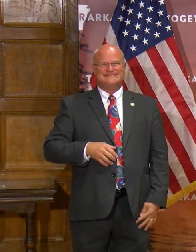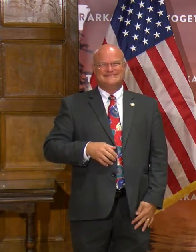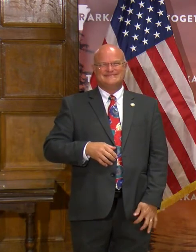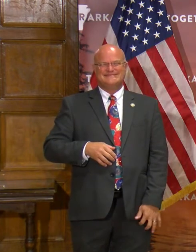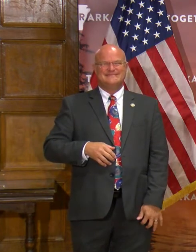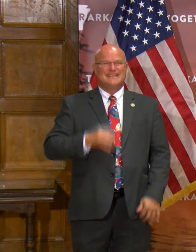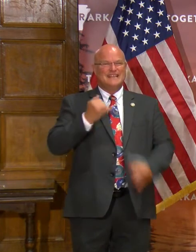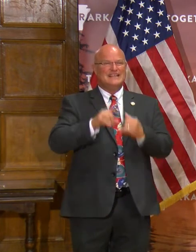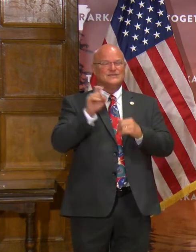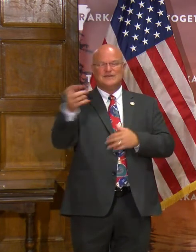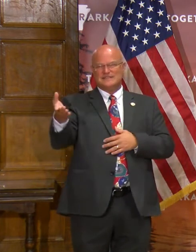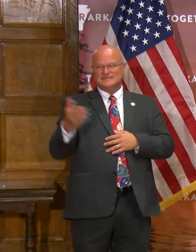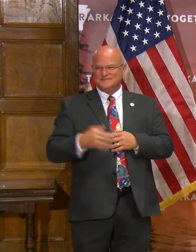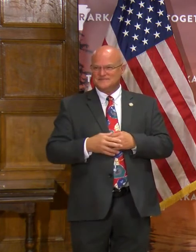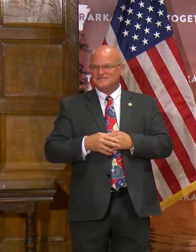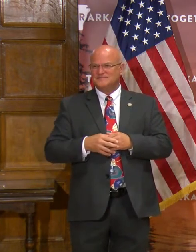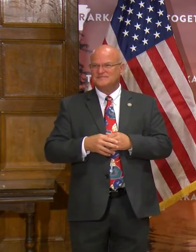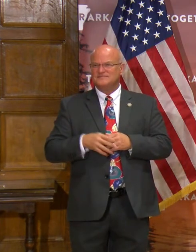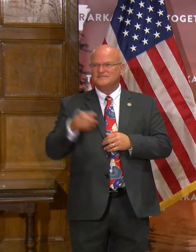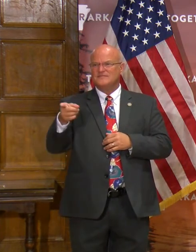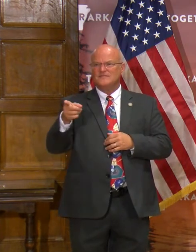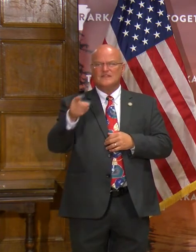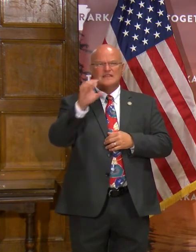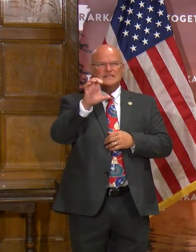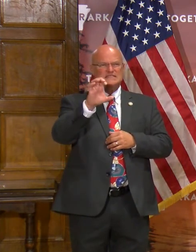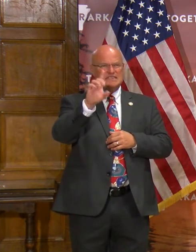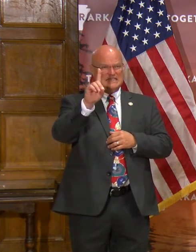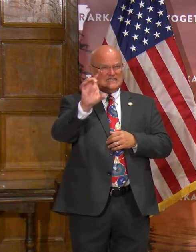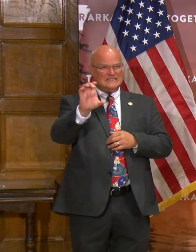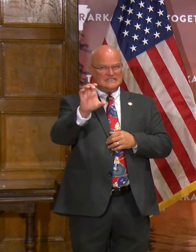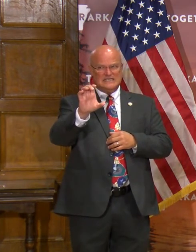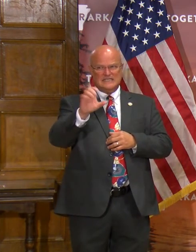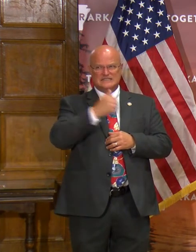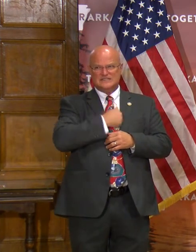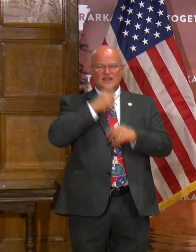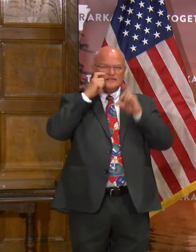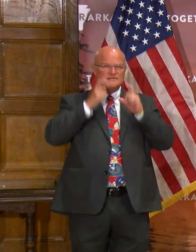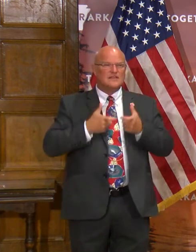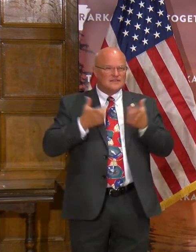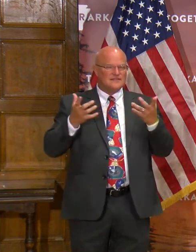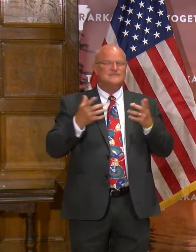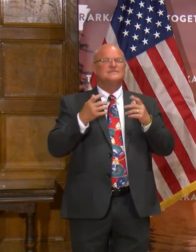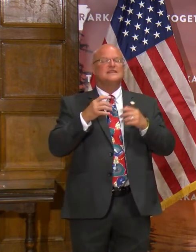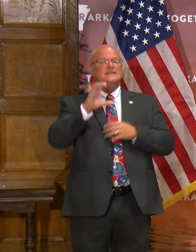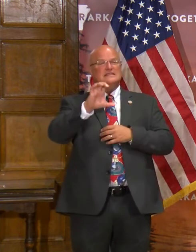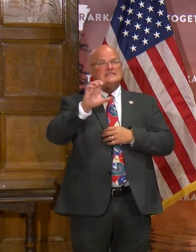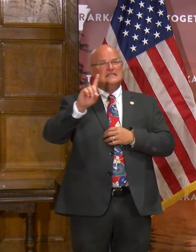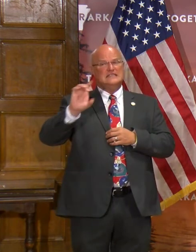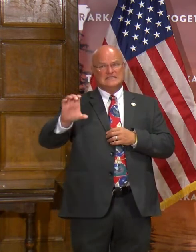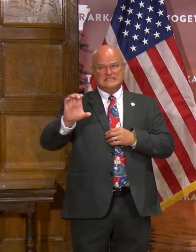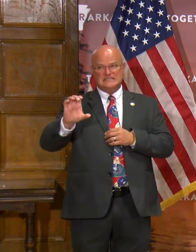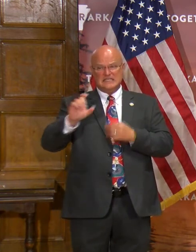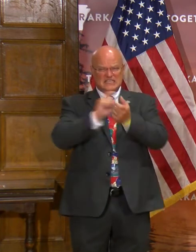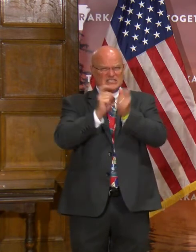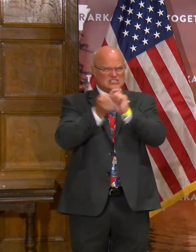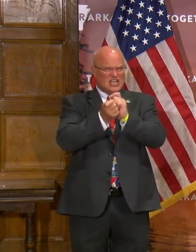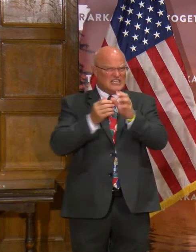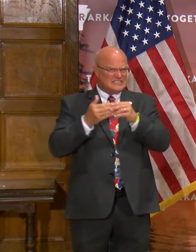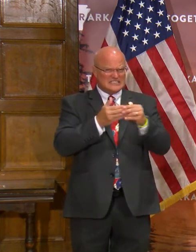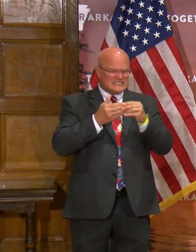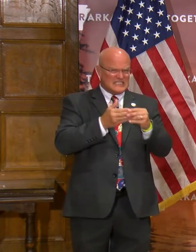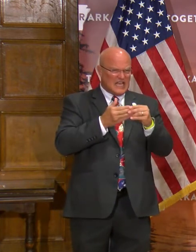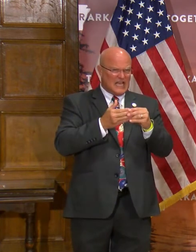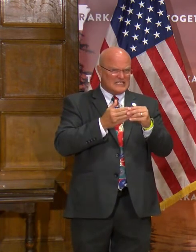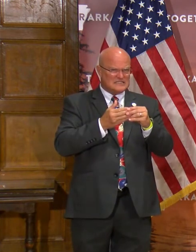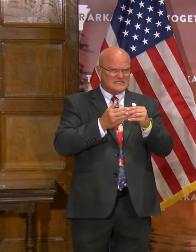One last question here. The CDC changed its guidance